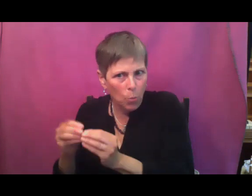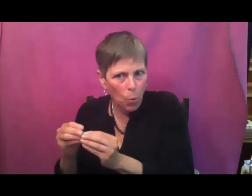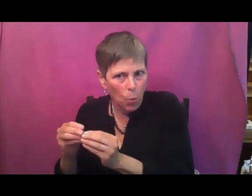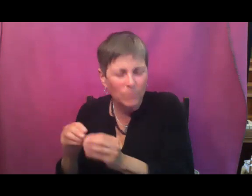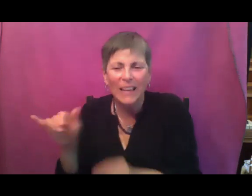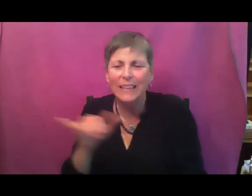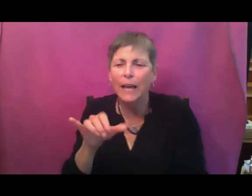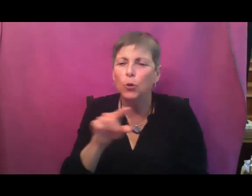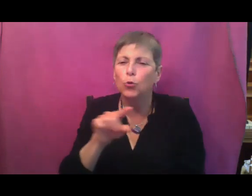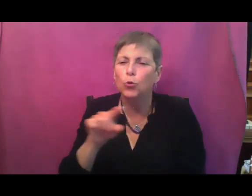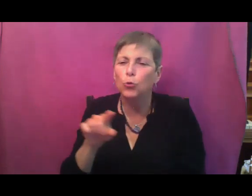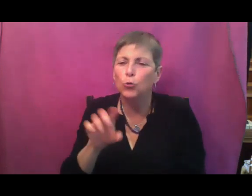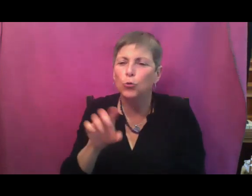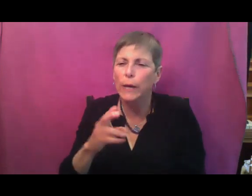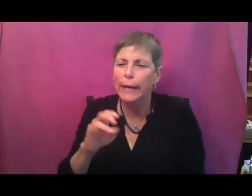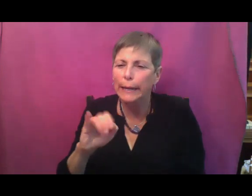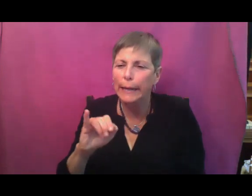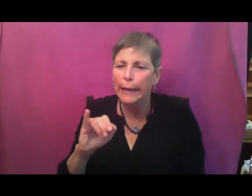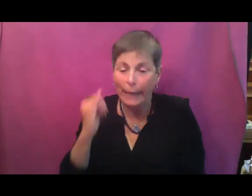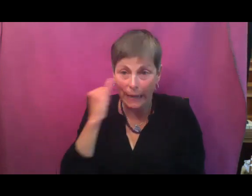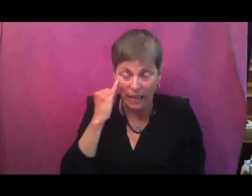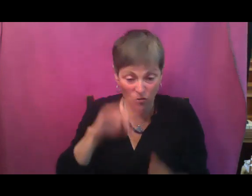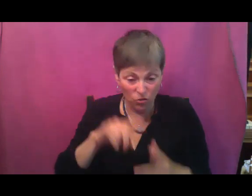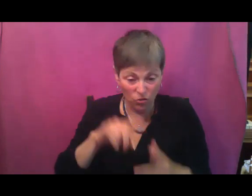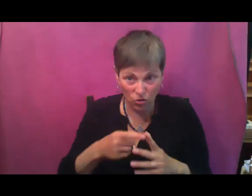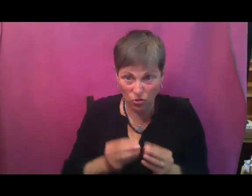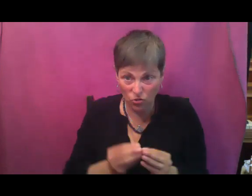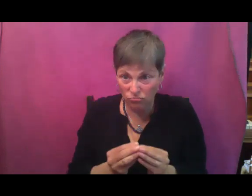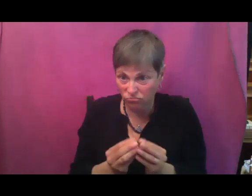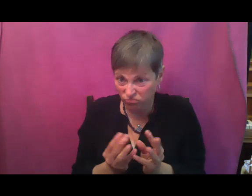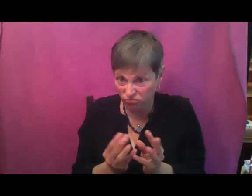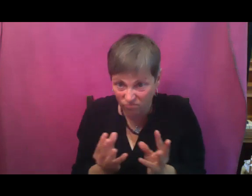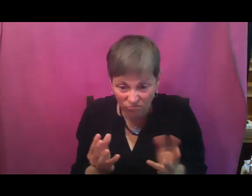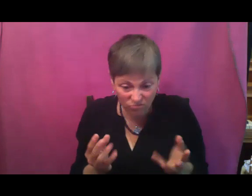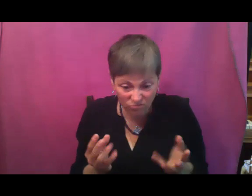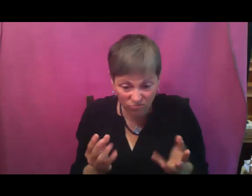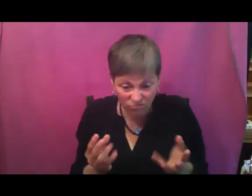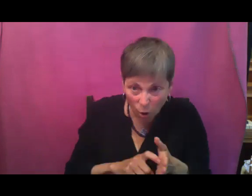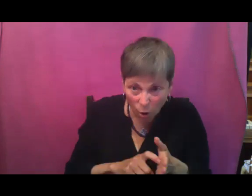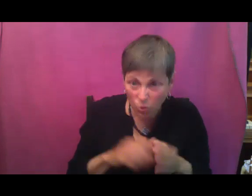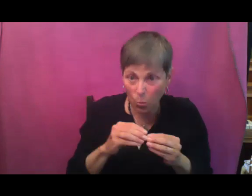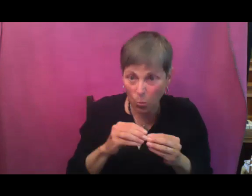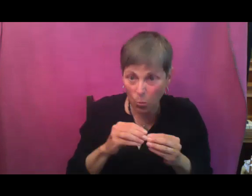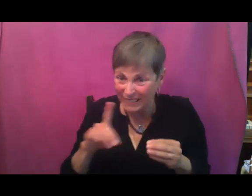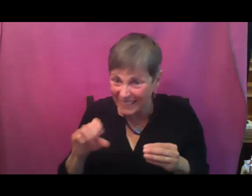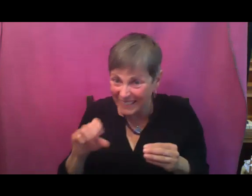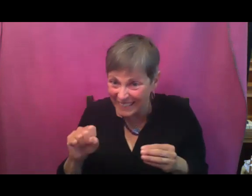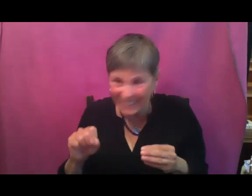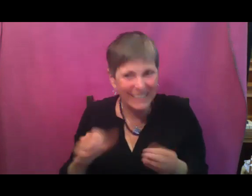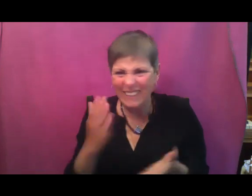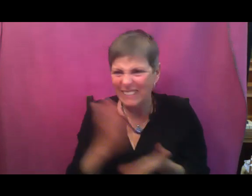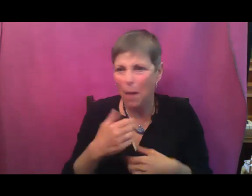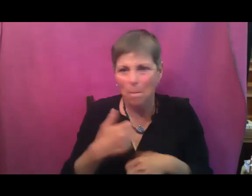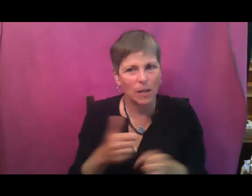to go to seed and start to mature seed, they start to shut down production of new fruit, right? They're like, wow,